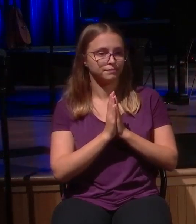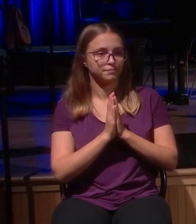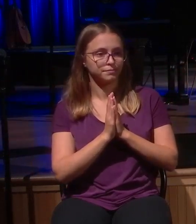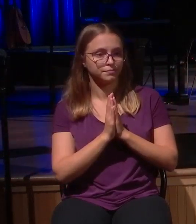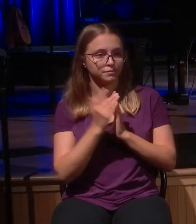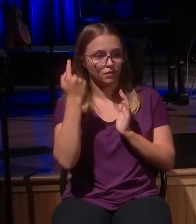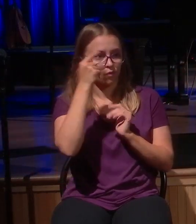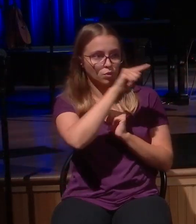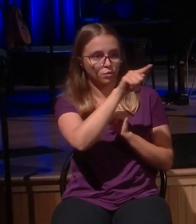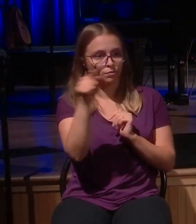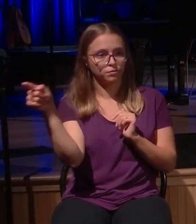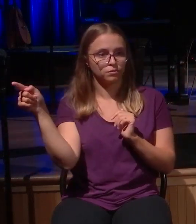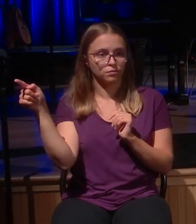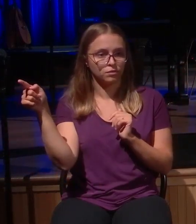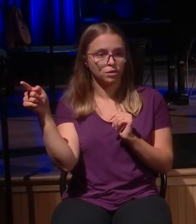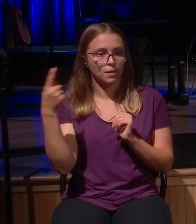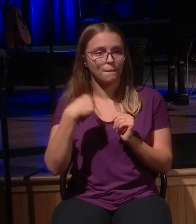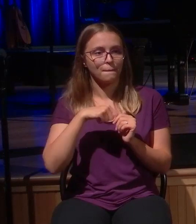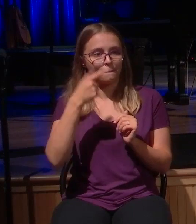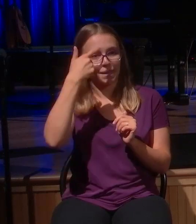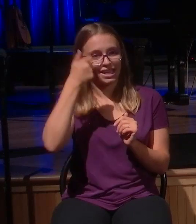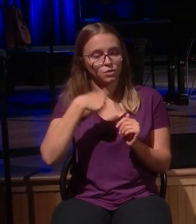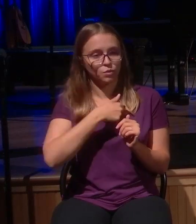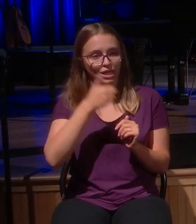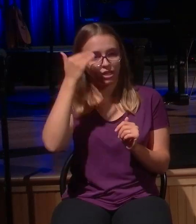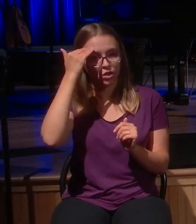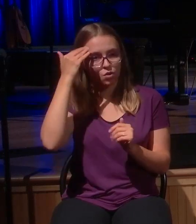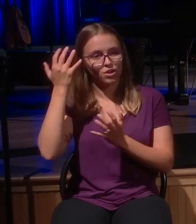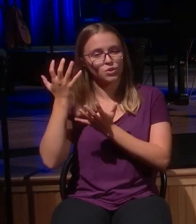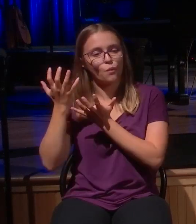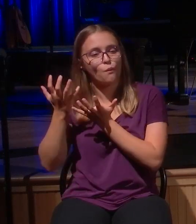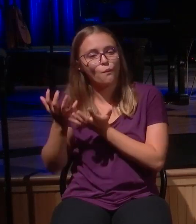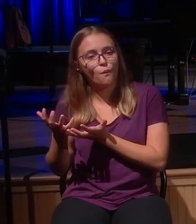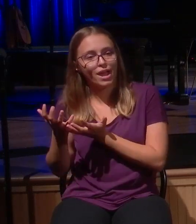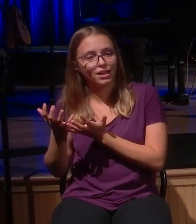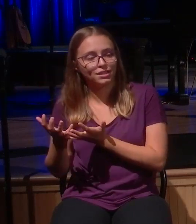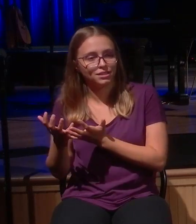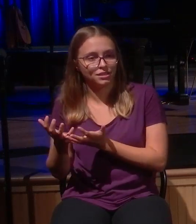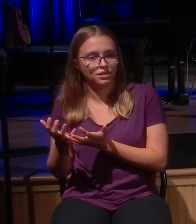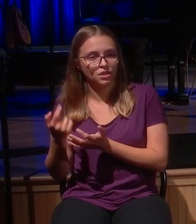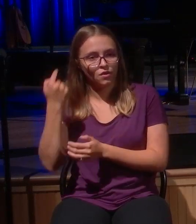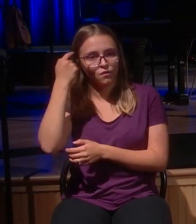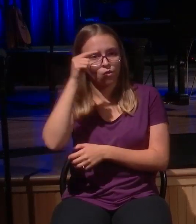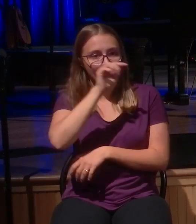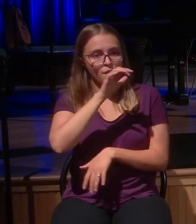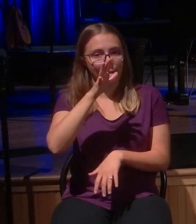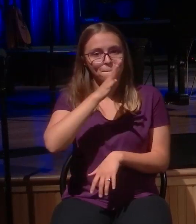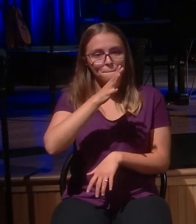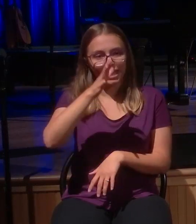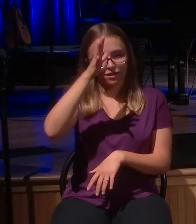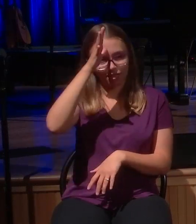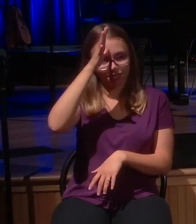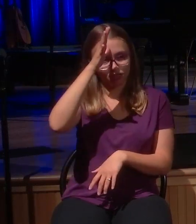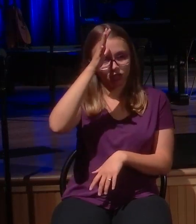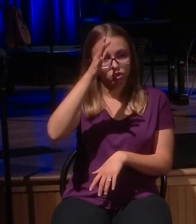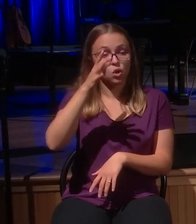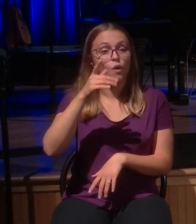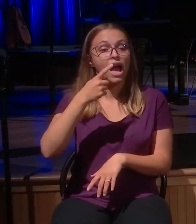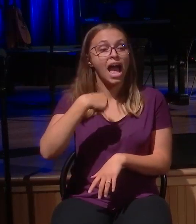upon the hearts of parents, grandparents to pray for prodigals. And so as we close in song, if you have a